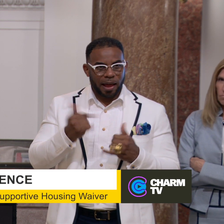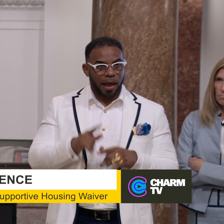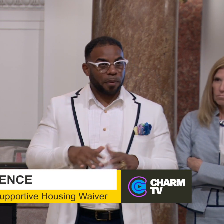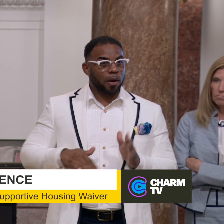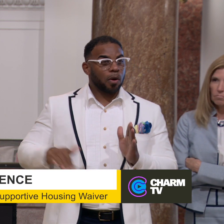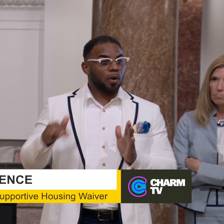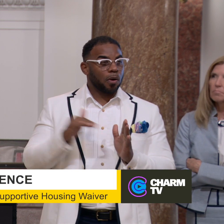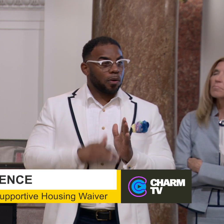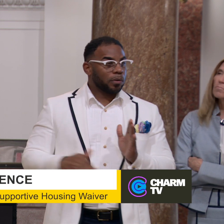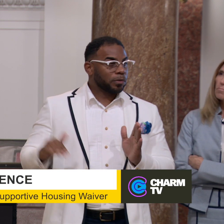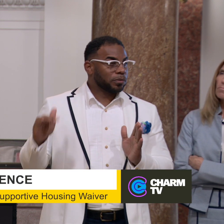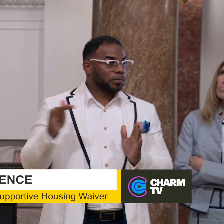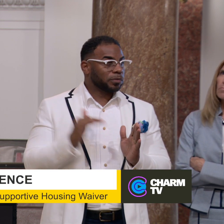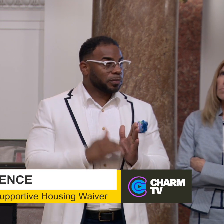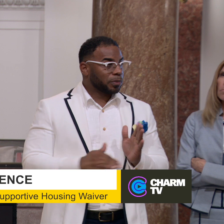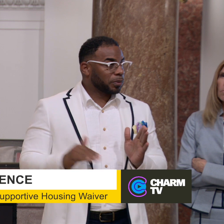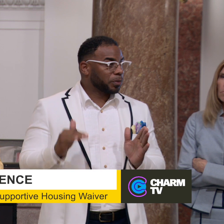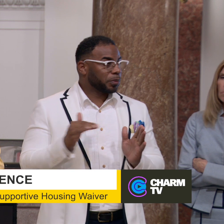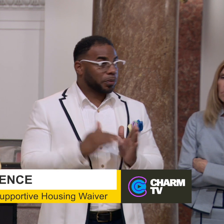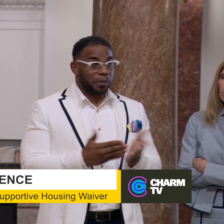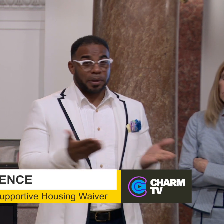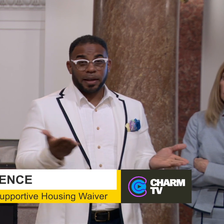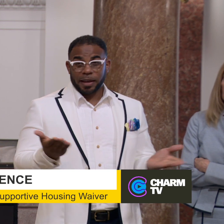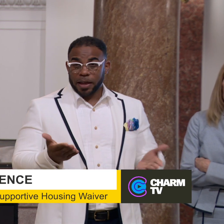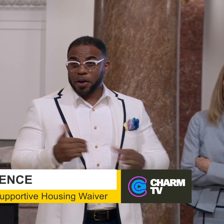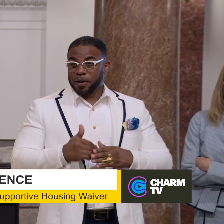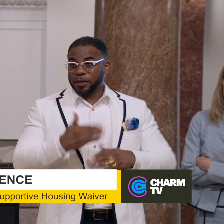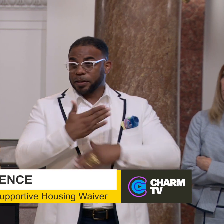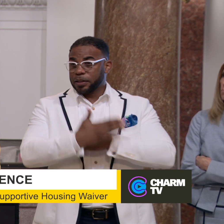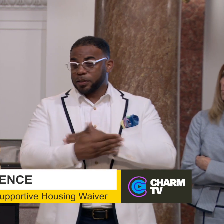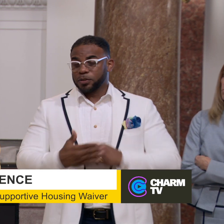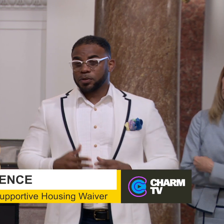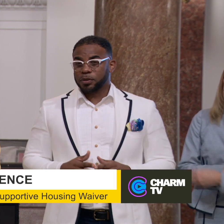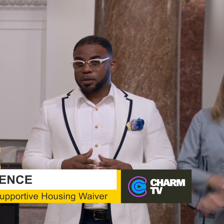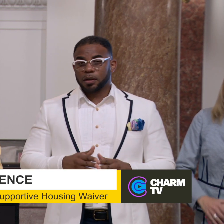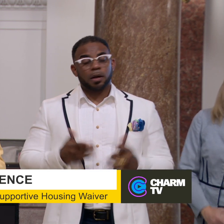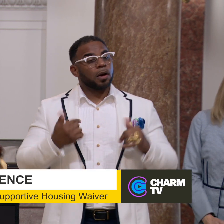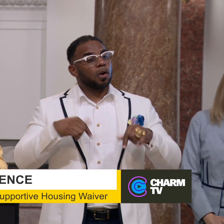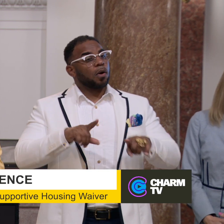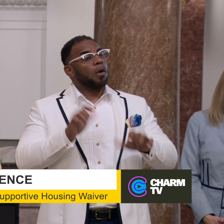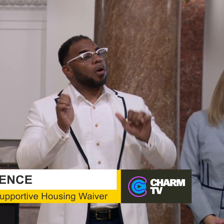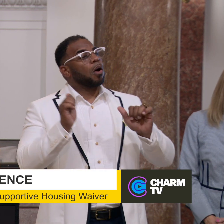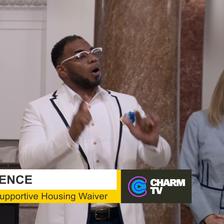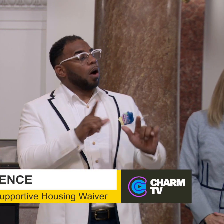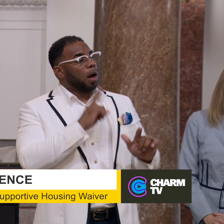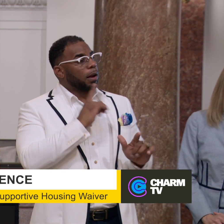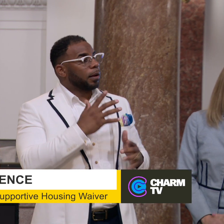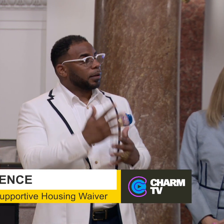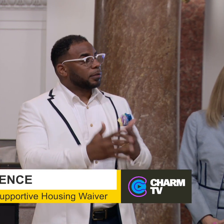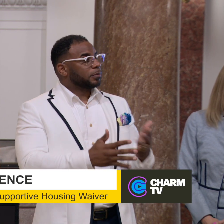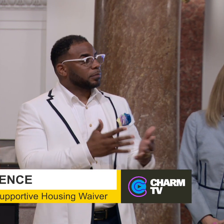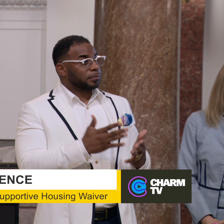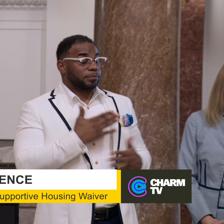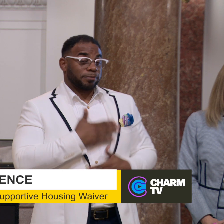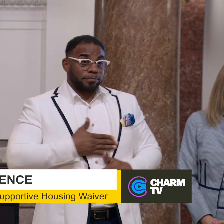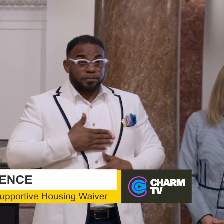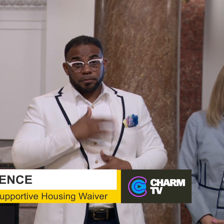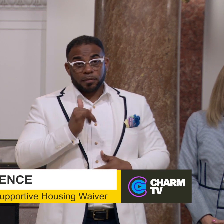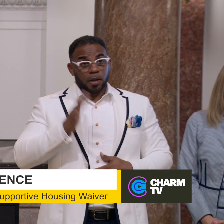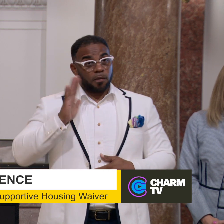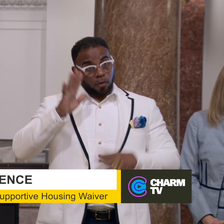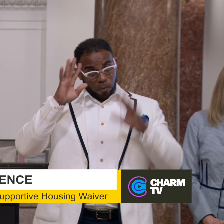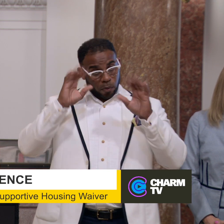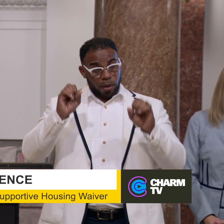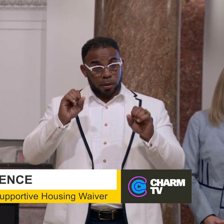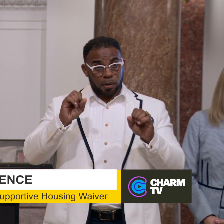over and over and over and over again here in this country. And while we all are pleased that the former